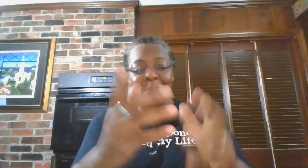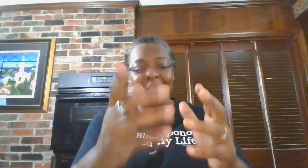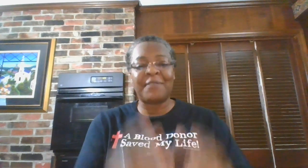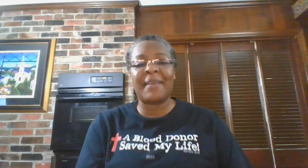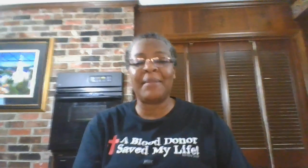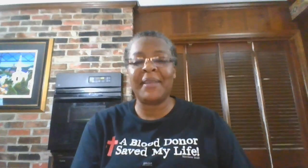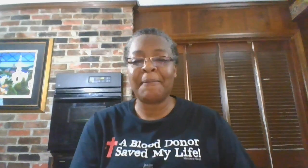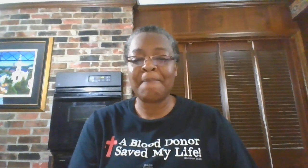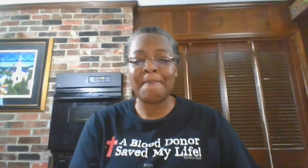bless, family.